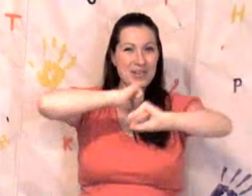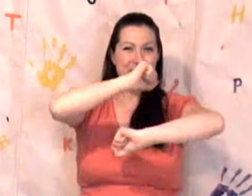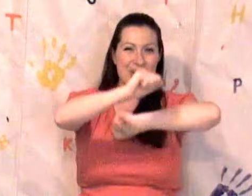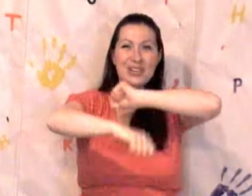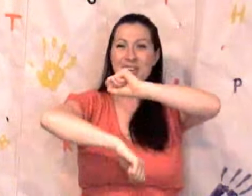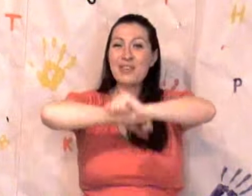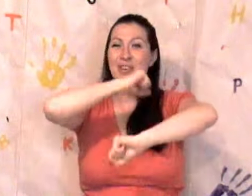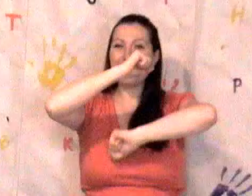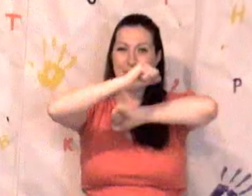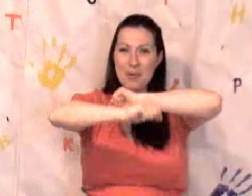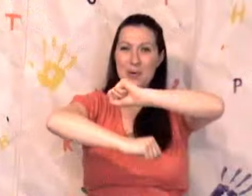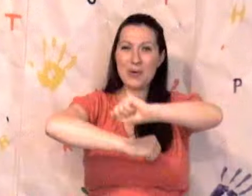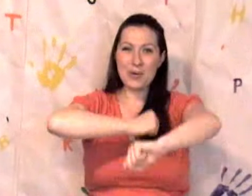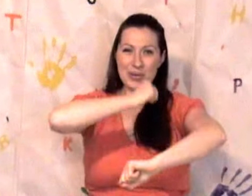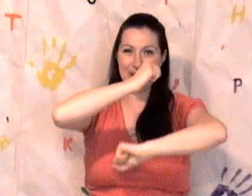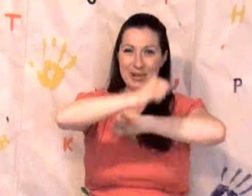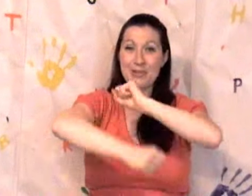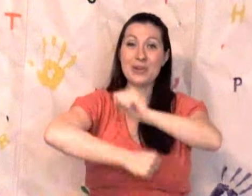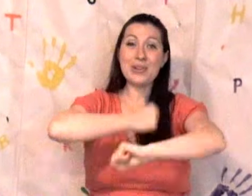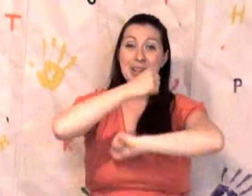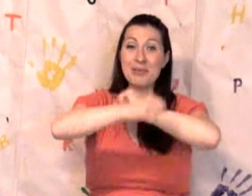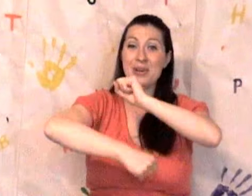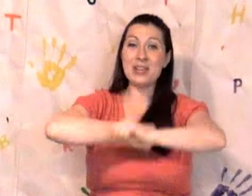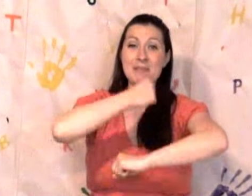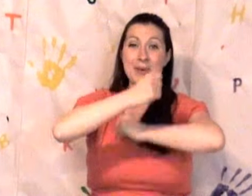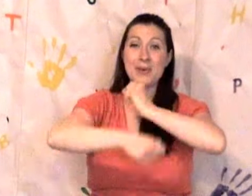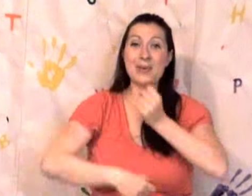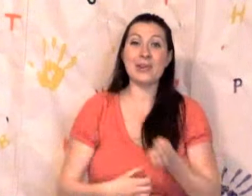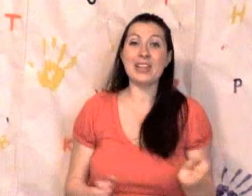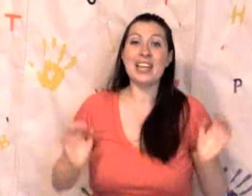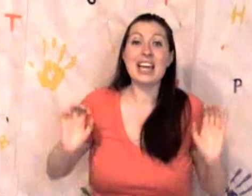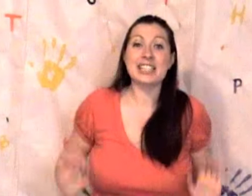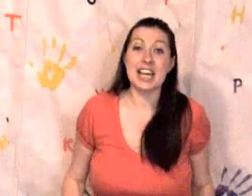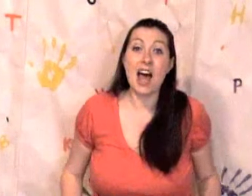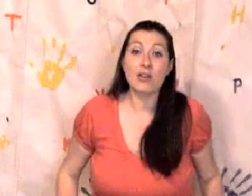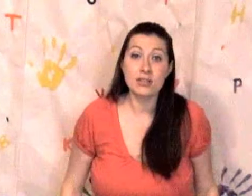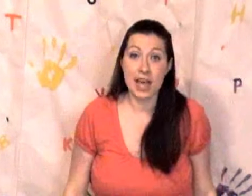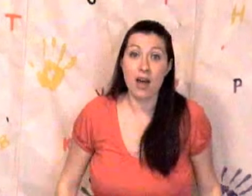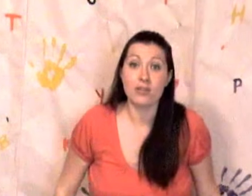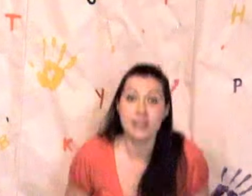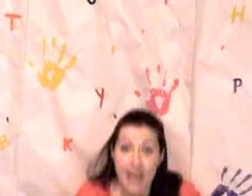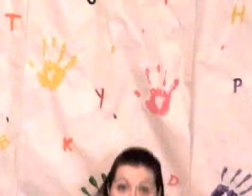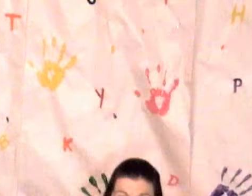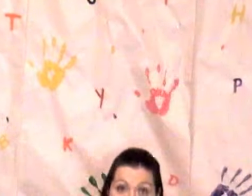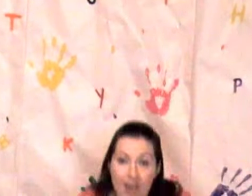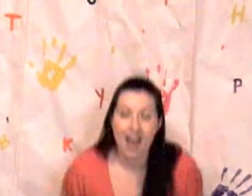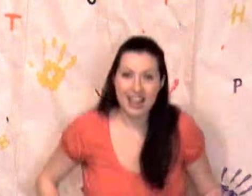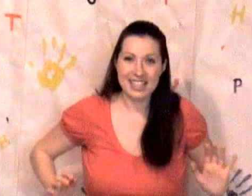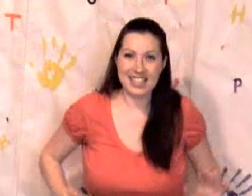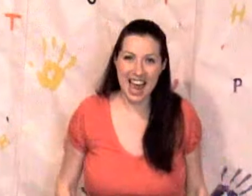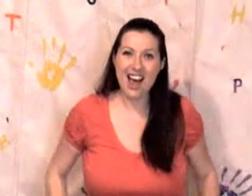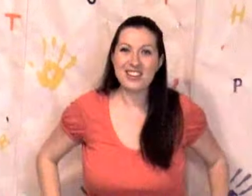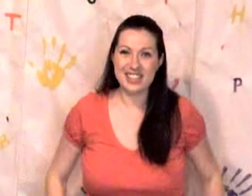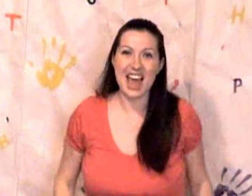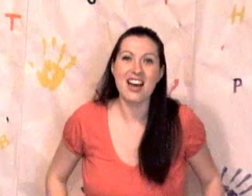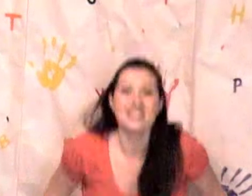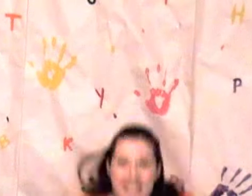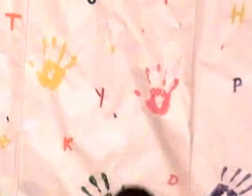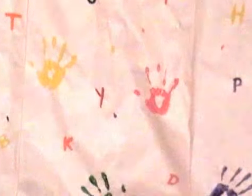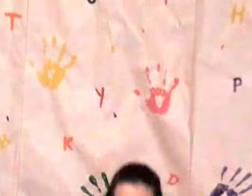Roly roly poly, roly roly poly, down, down, down, down, down.